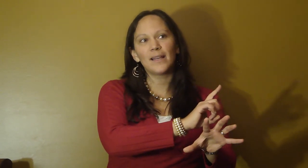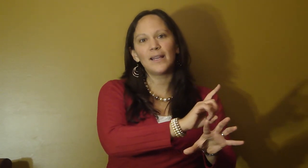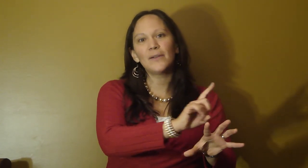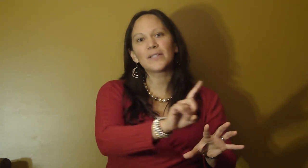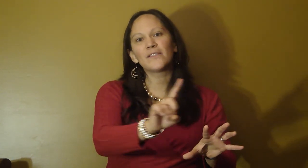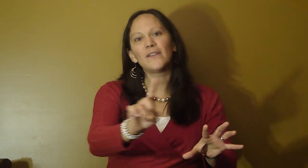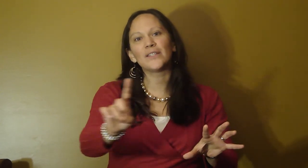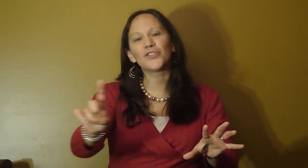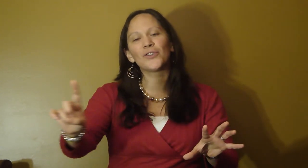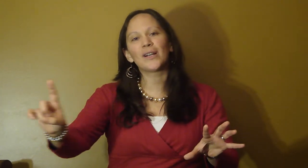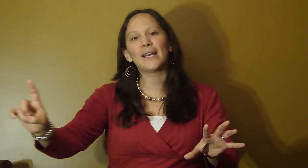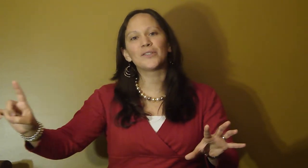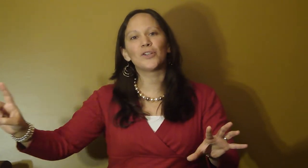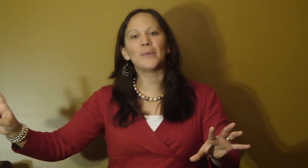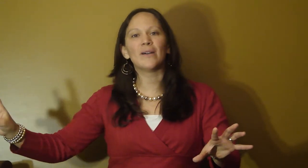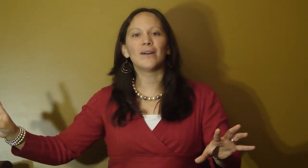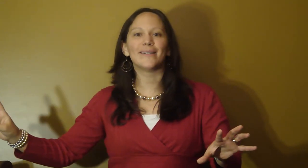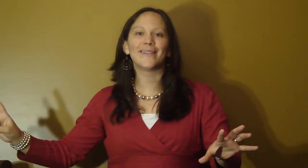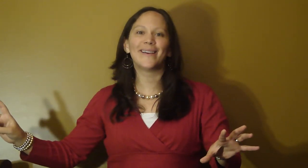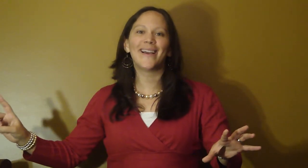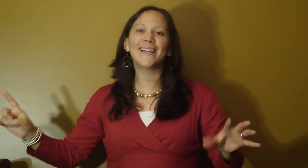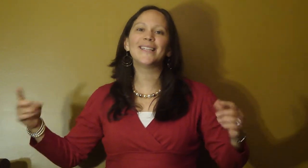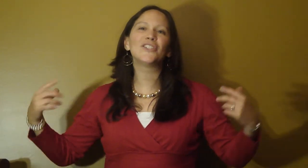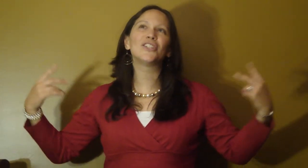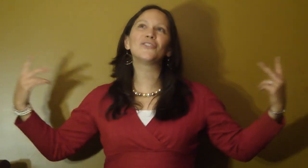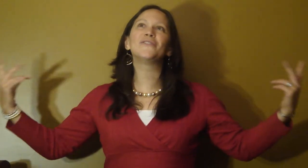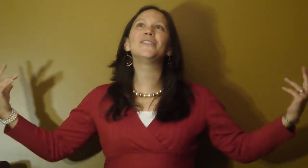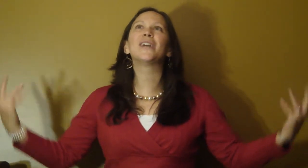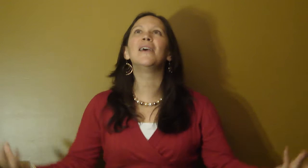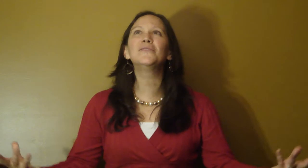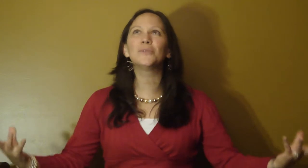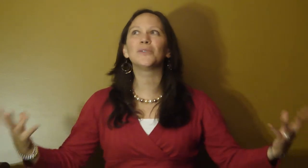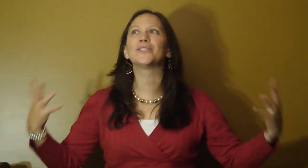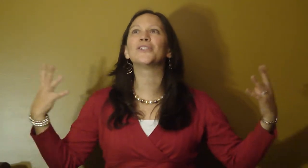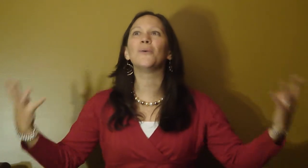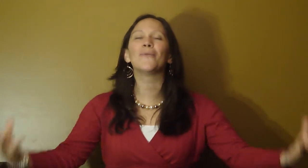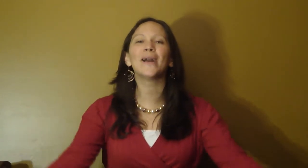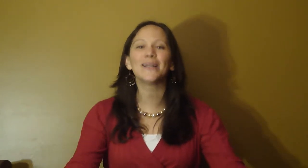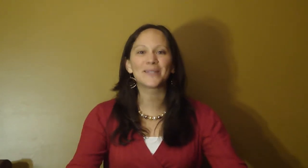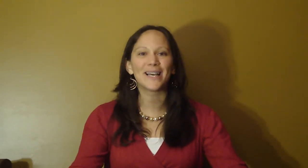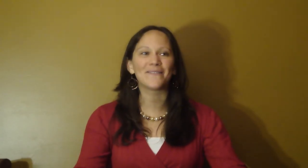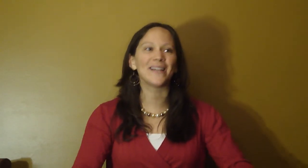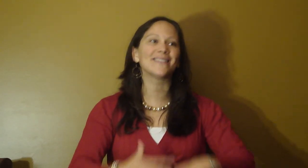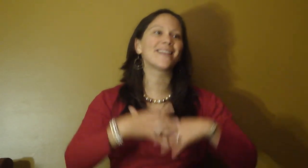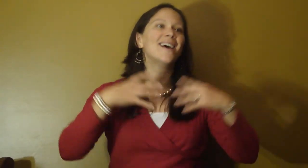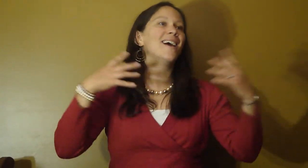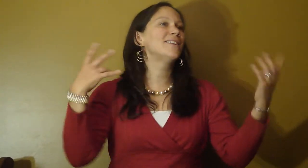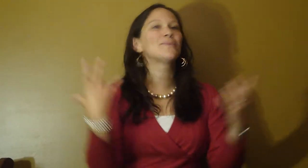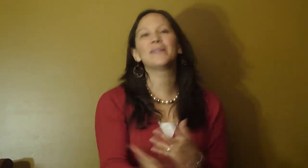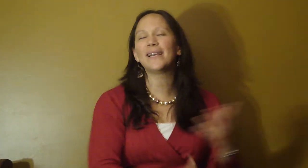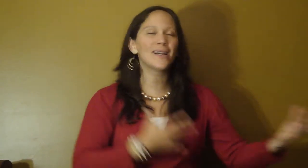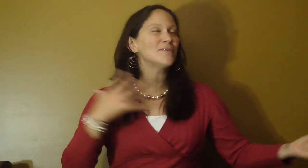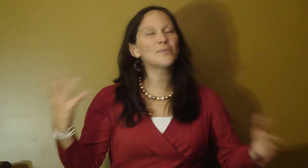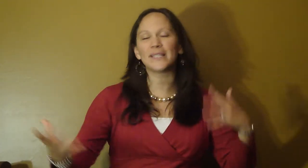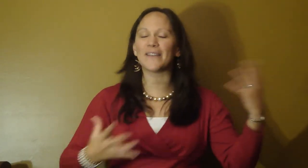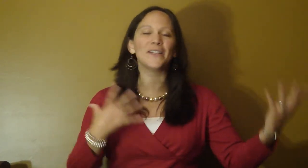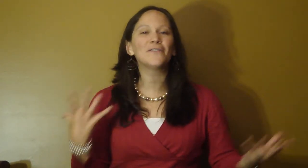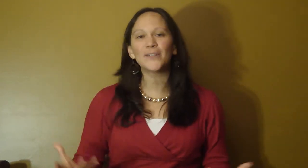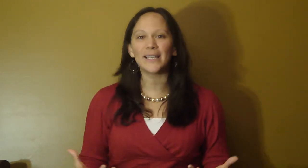here is the fence you're not allowed to go beyond. And then the children feel comfortable to go right up to that fence and just play comfortably. They feel free.